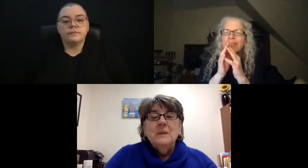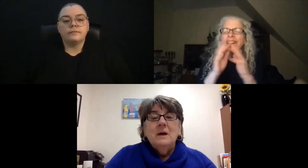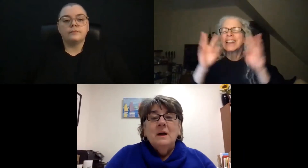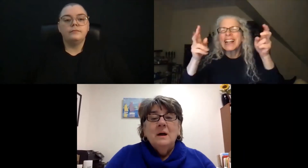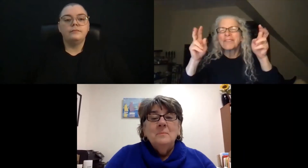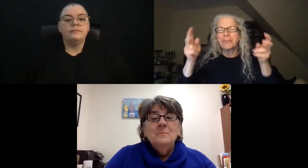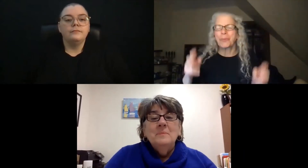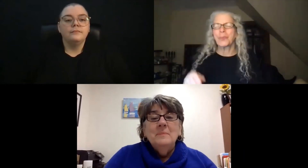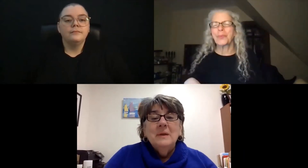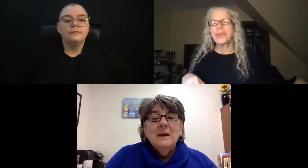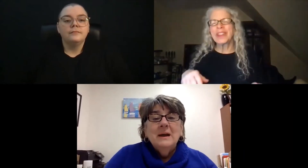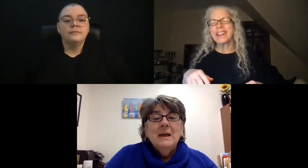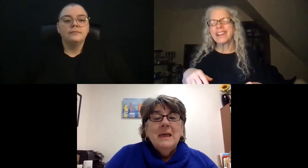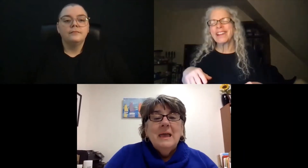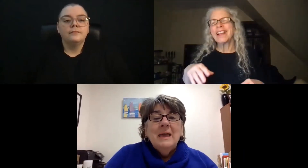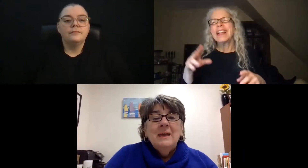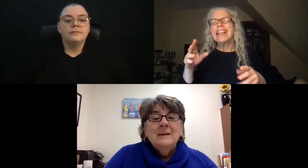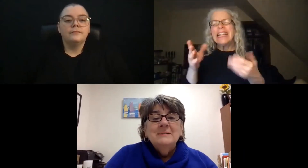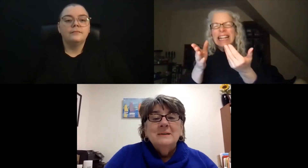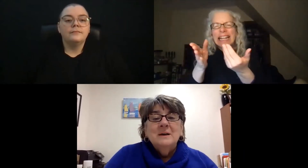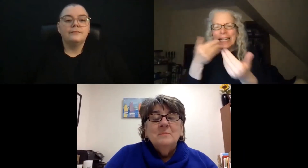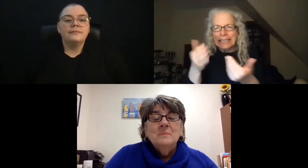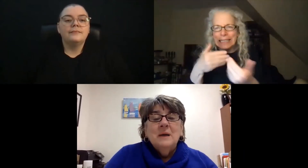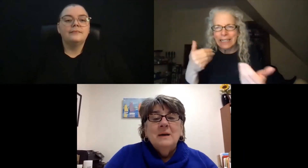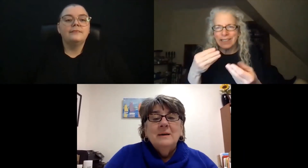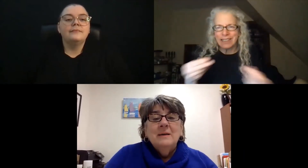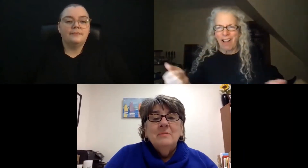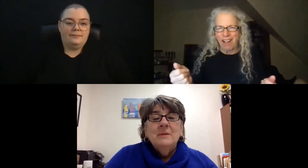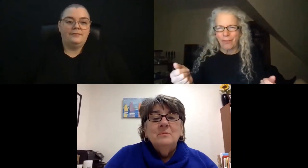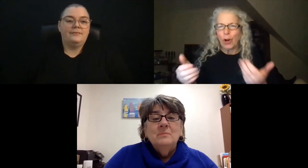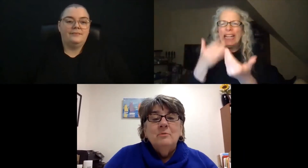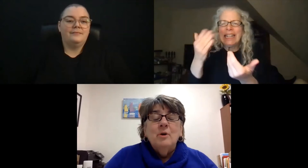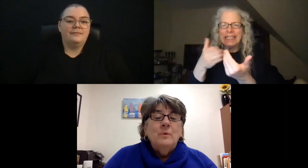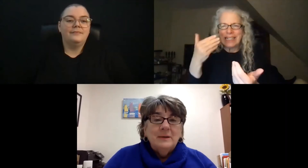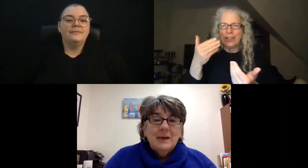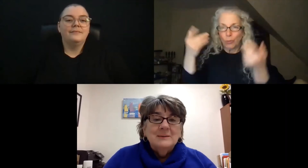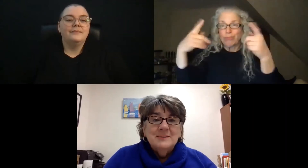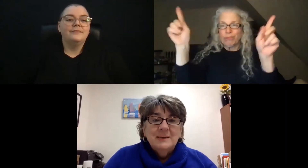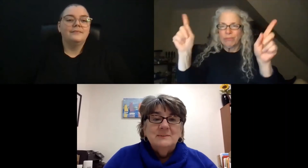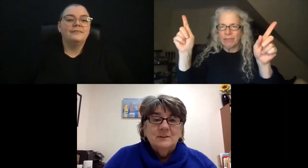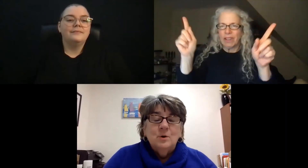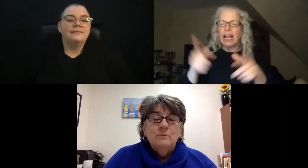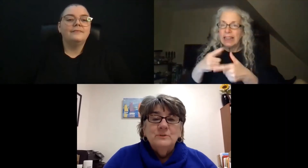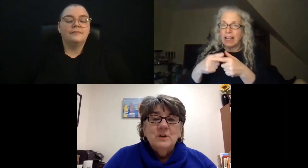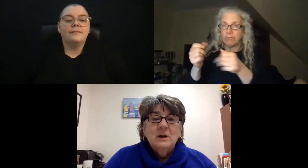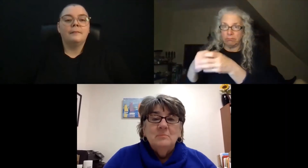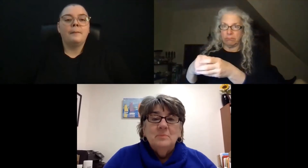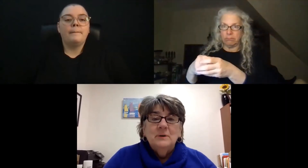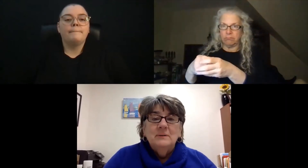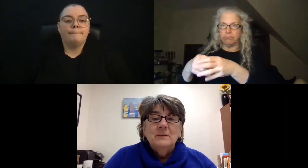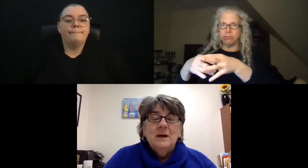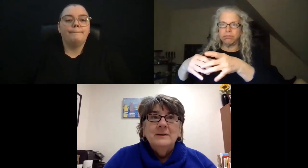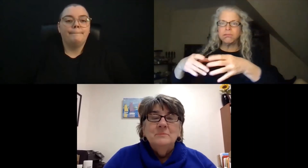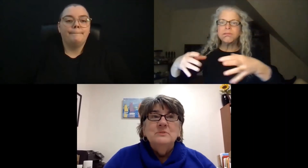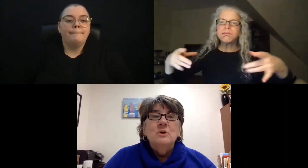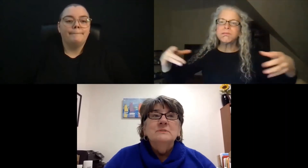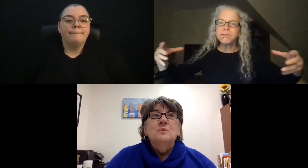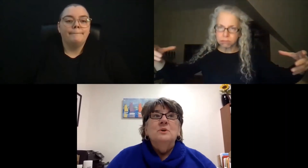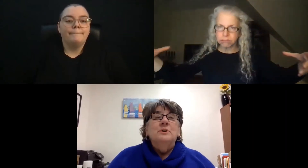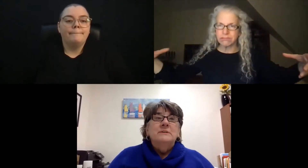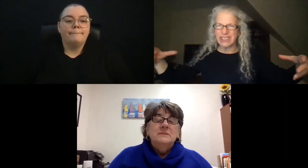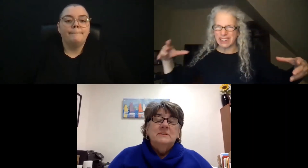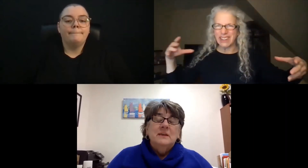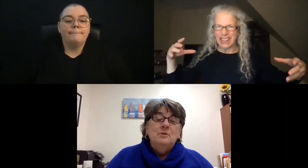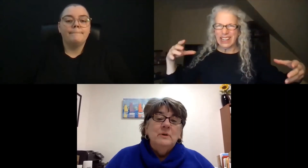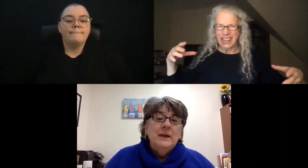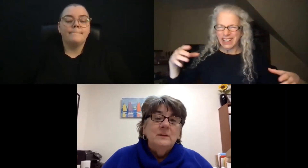and then growing as they did over time. But I was also